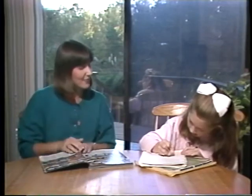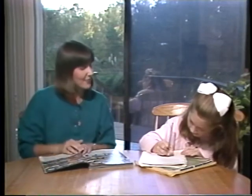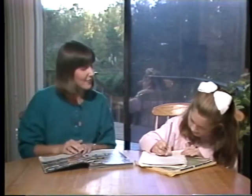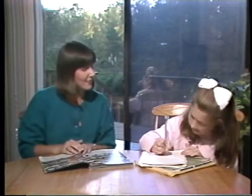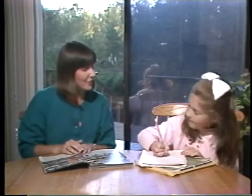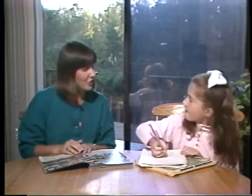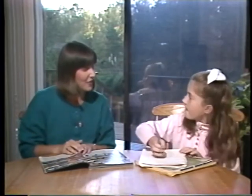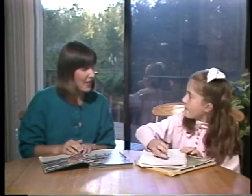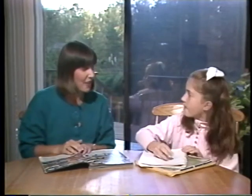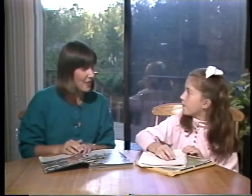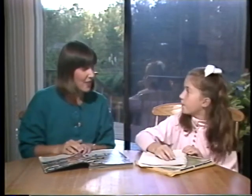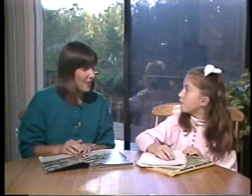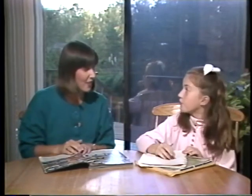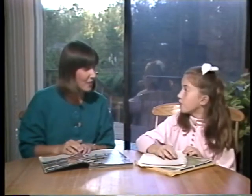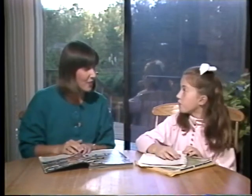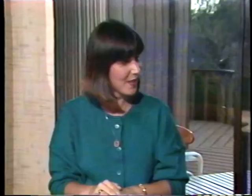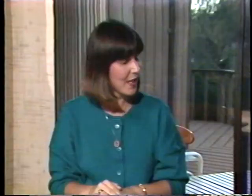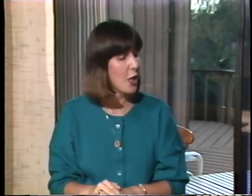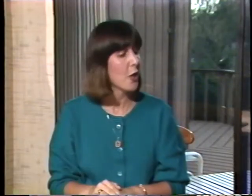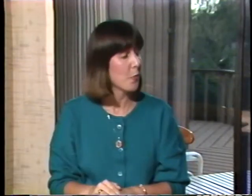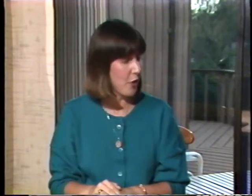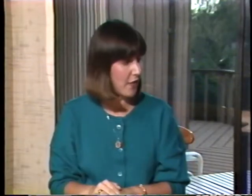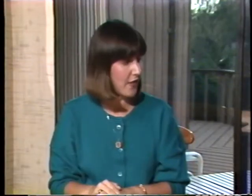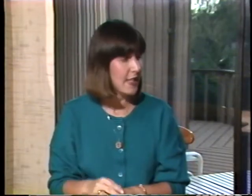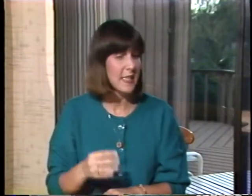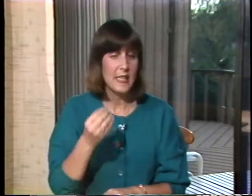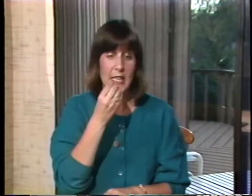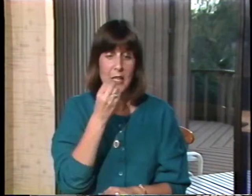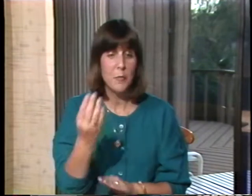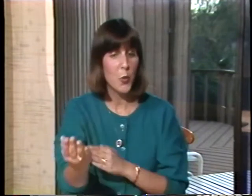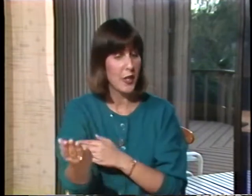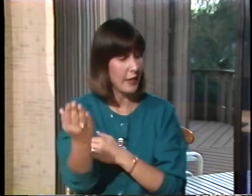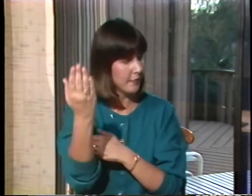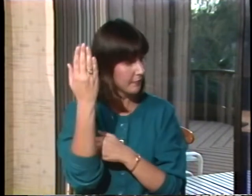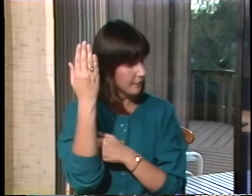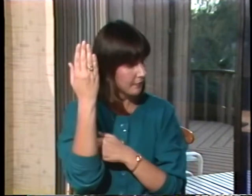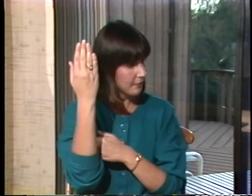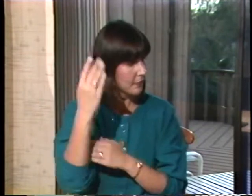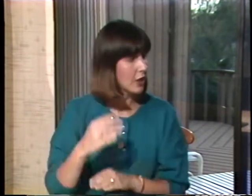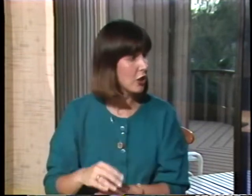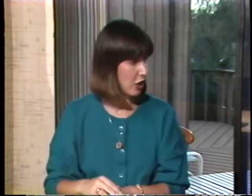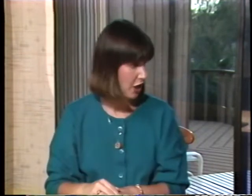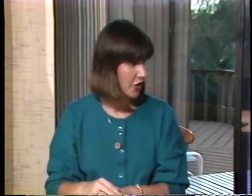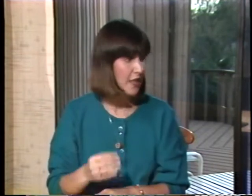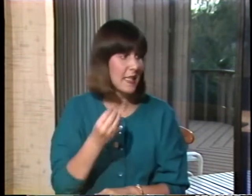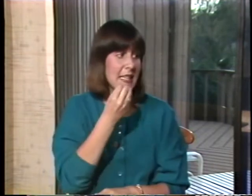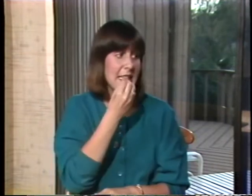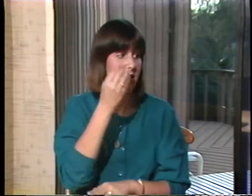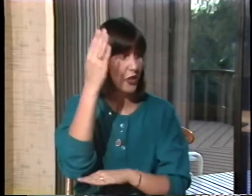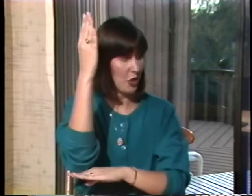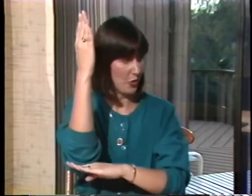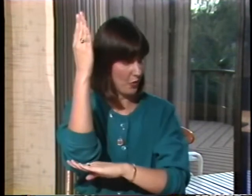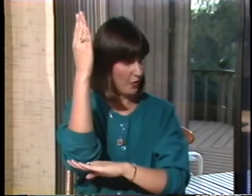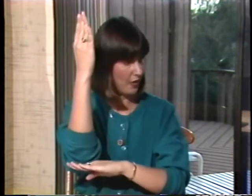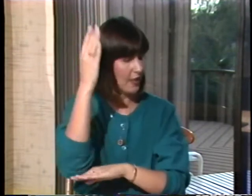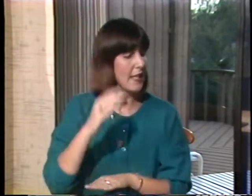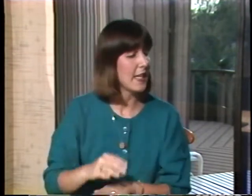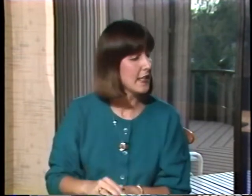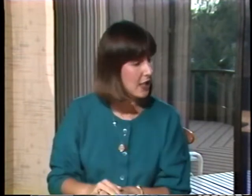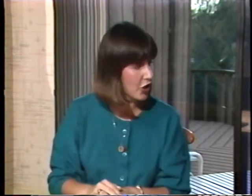Did you see how I signed those? Breakfast is eat morning, lunch is eat noon, and dinner